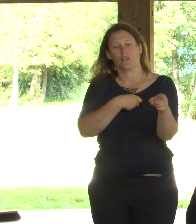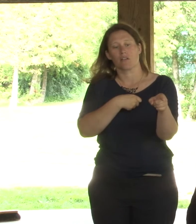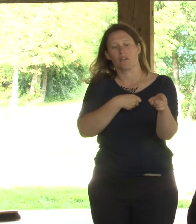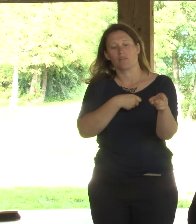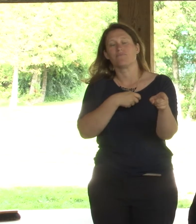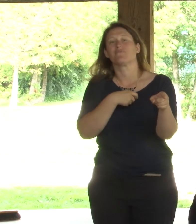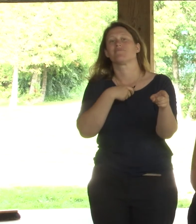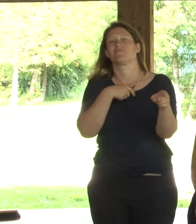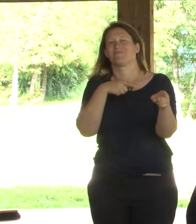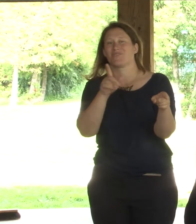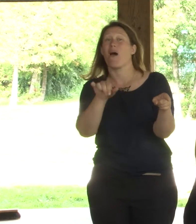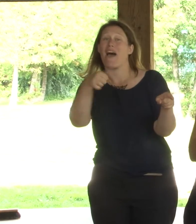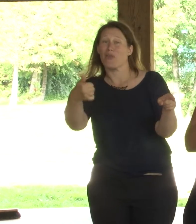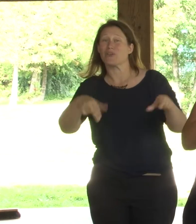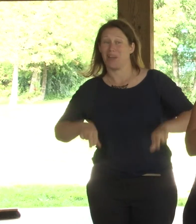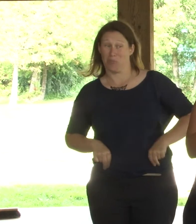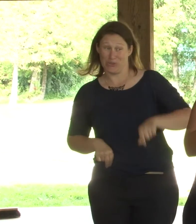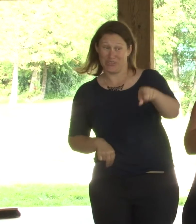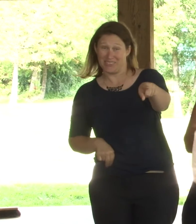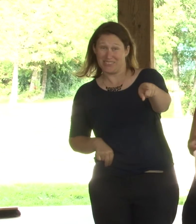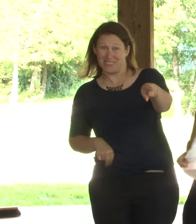uh, diapers. Say, for example,